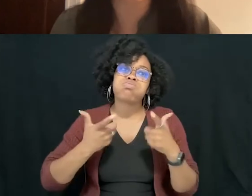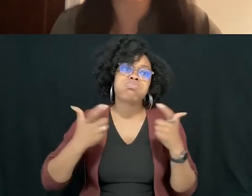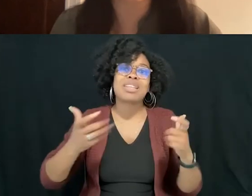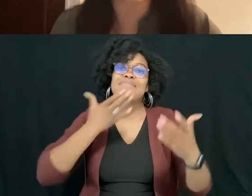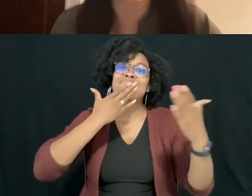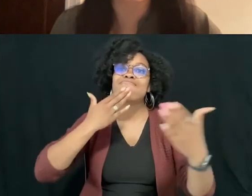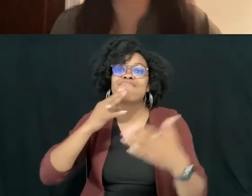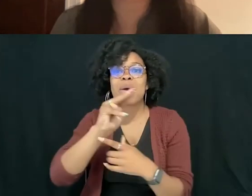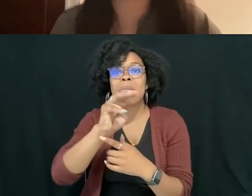um,